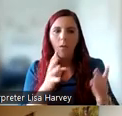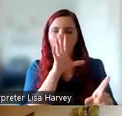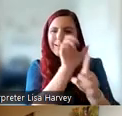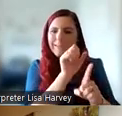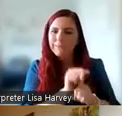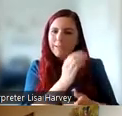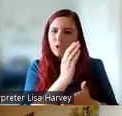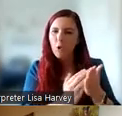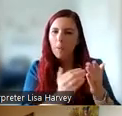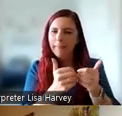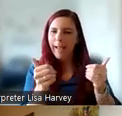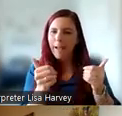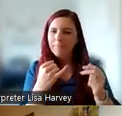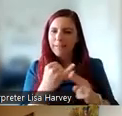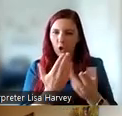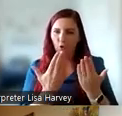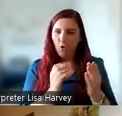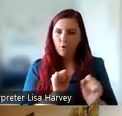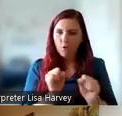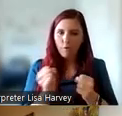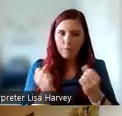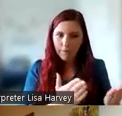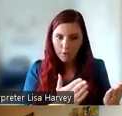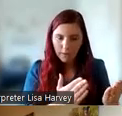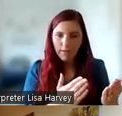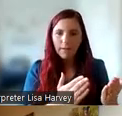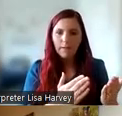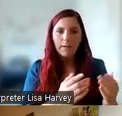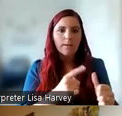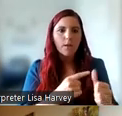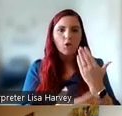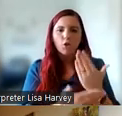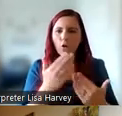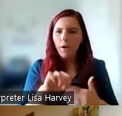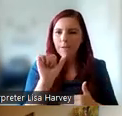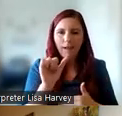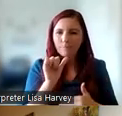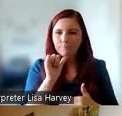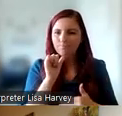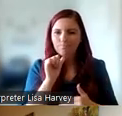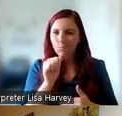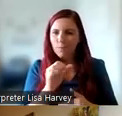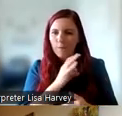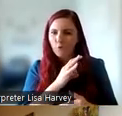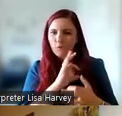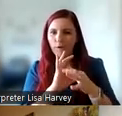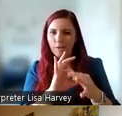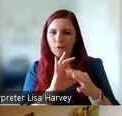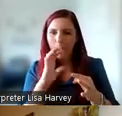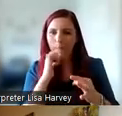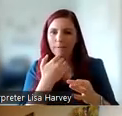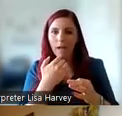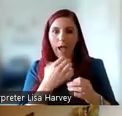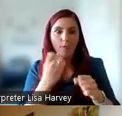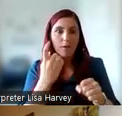gaps in the current diabetes service. It seemed that young adults had a poor relationship with the diabetes clinic because they met a different doctor every time